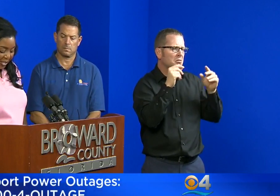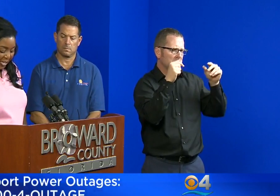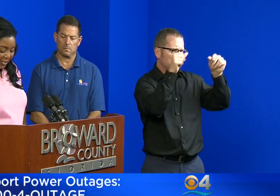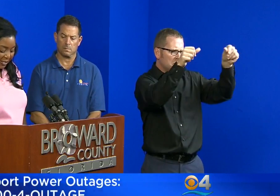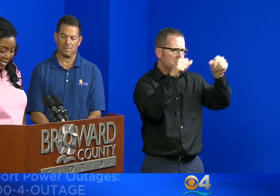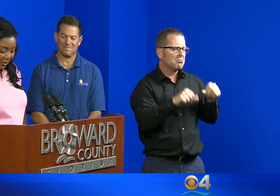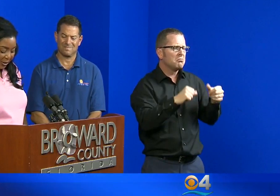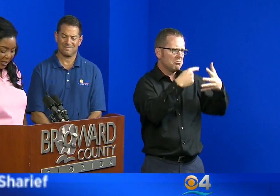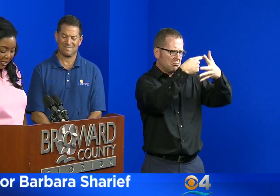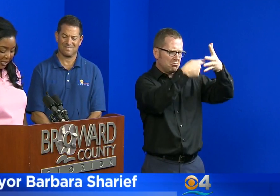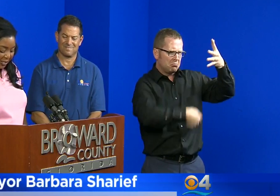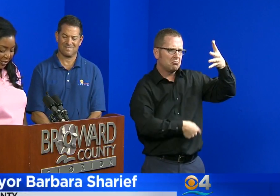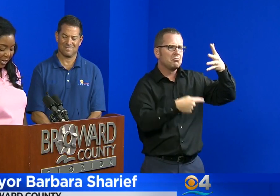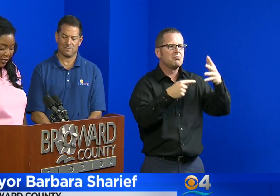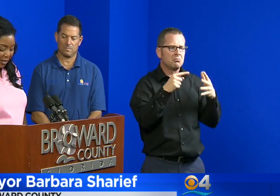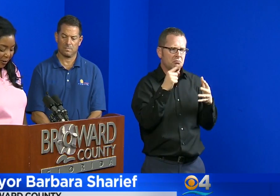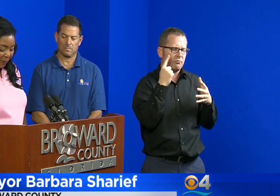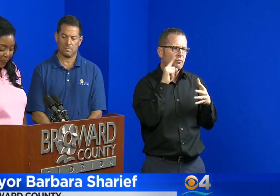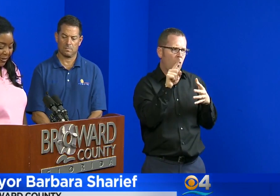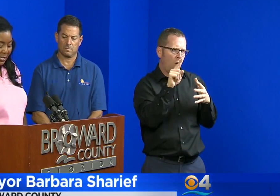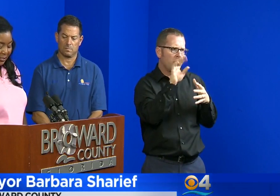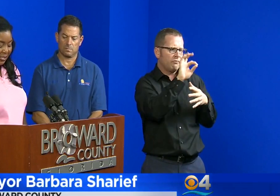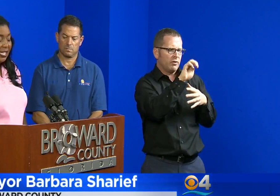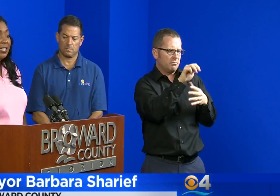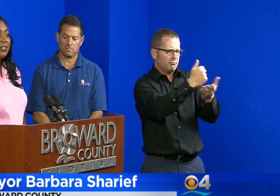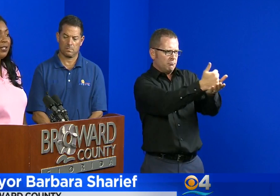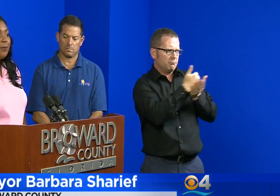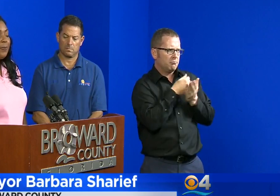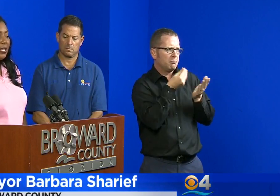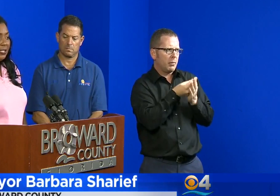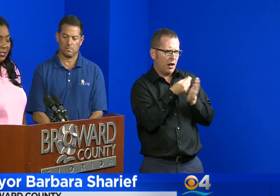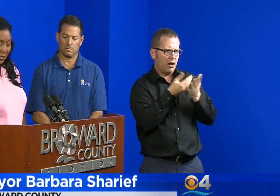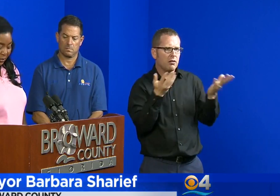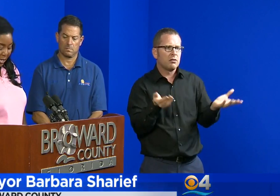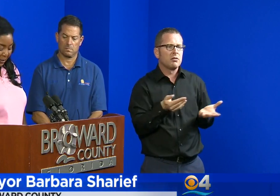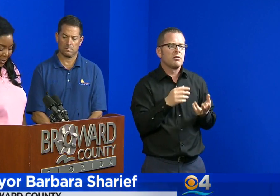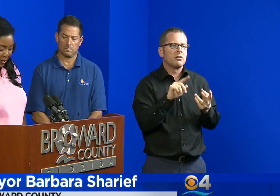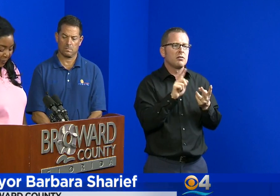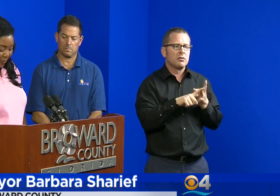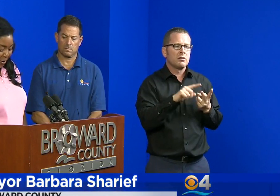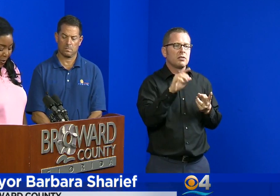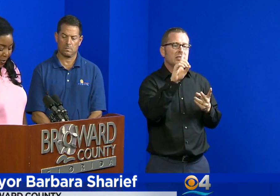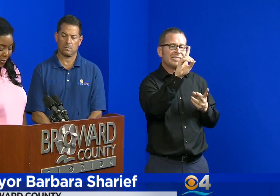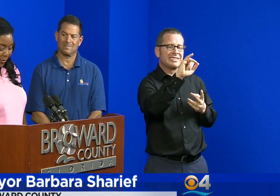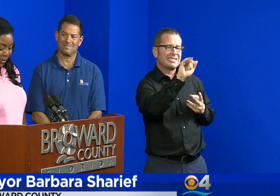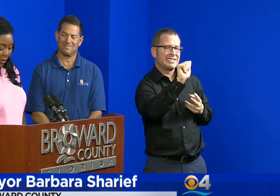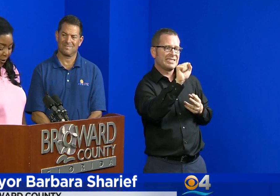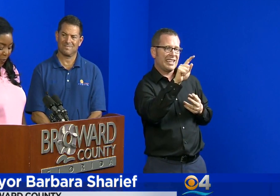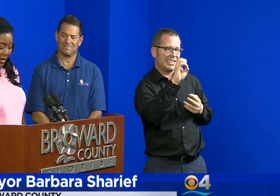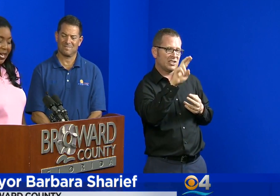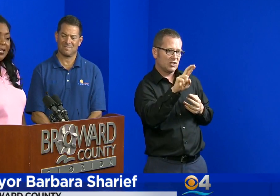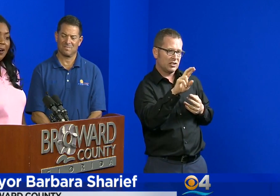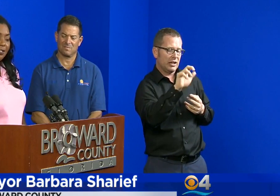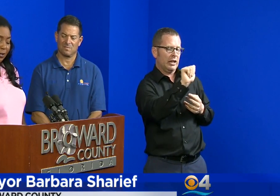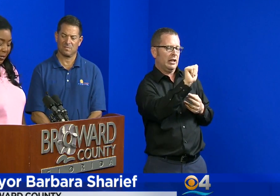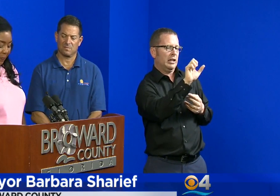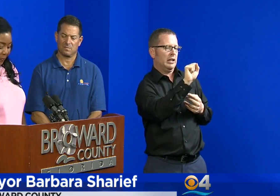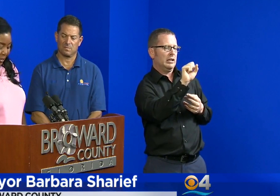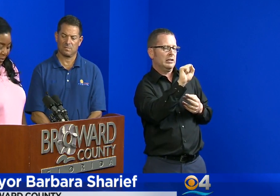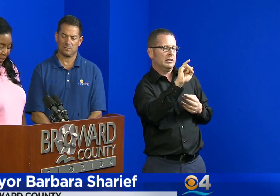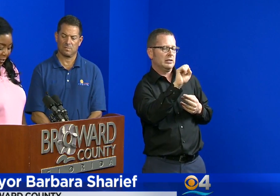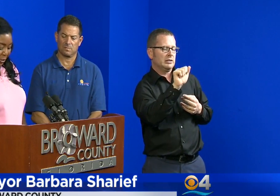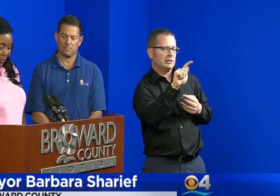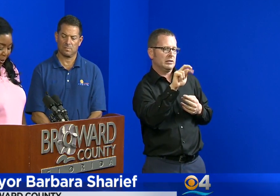apply for funding at disasterassistance.gov. That's disasterassistance.gov. Or you can call 1-800